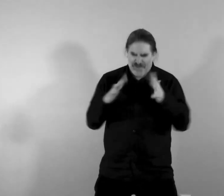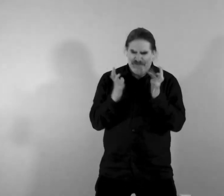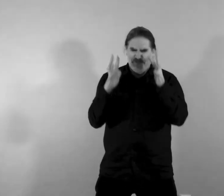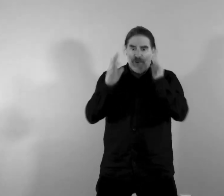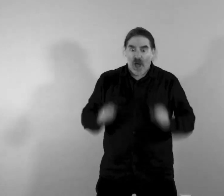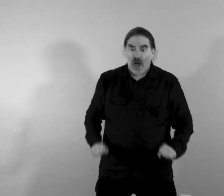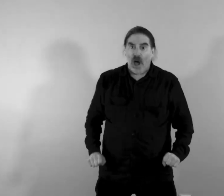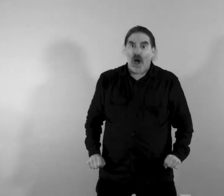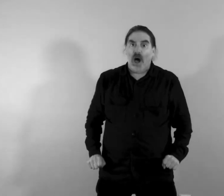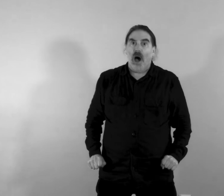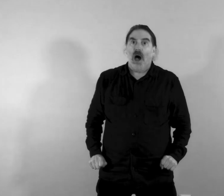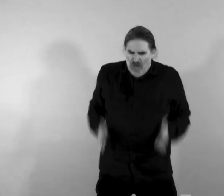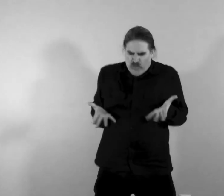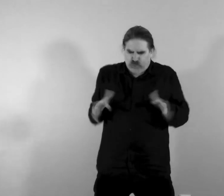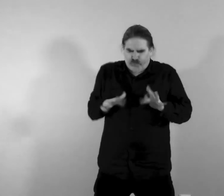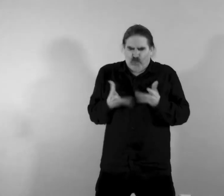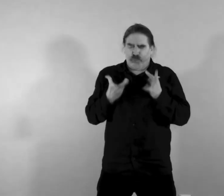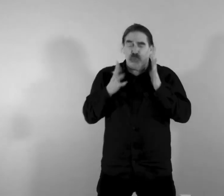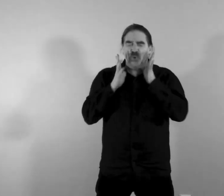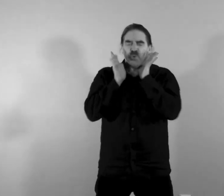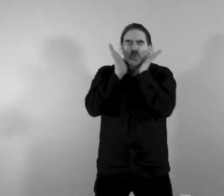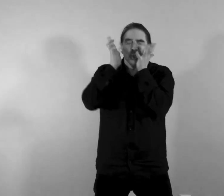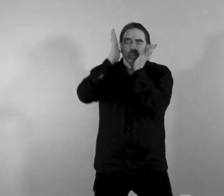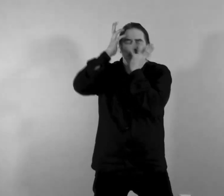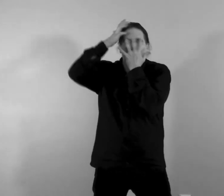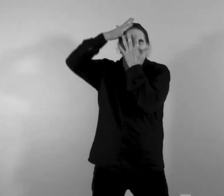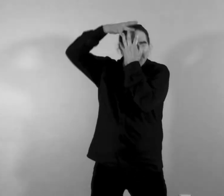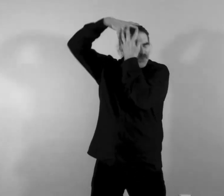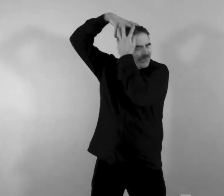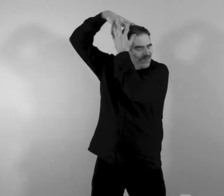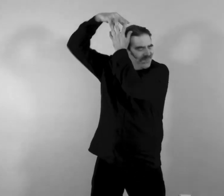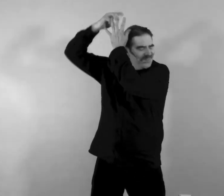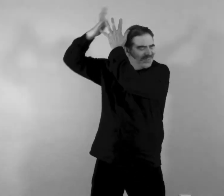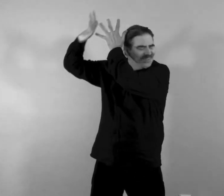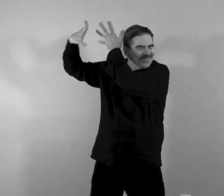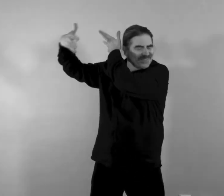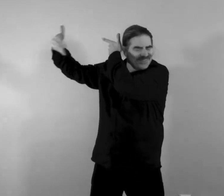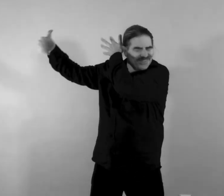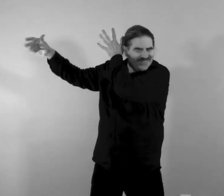above to the girl with the wavering hair